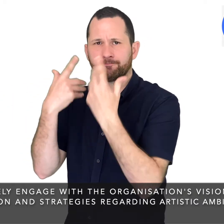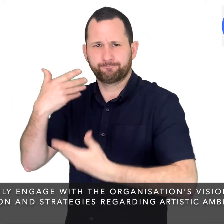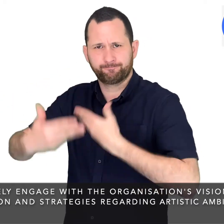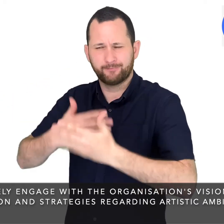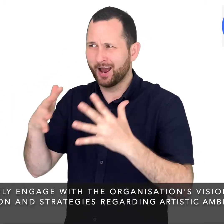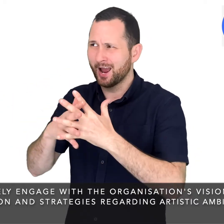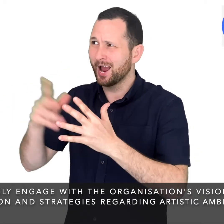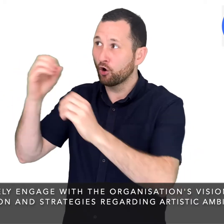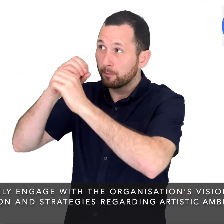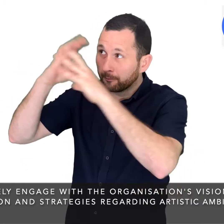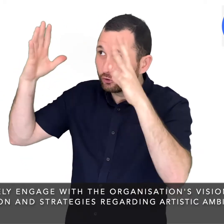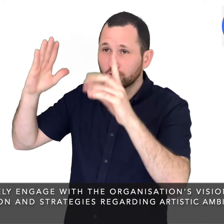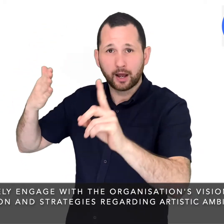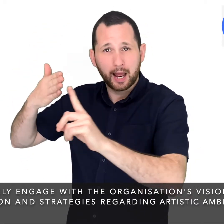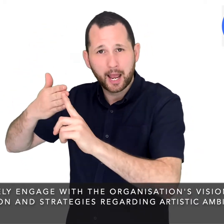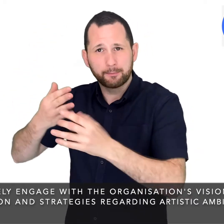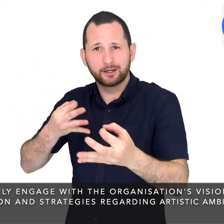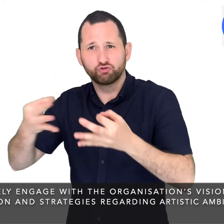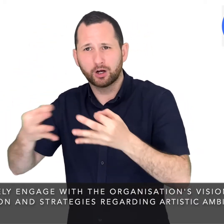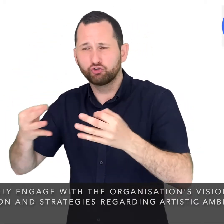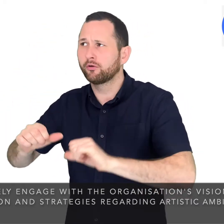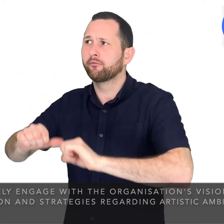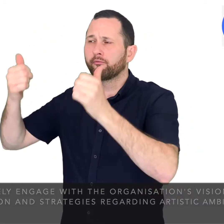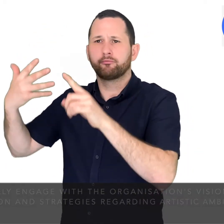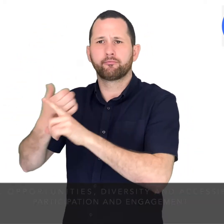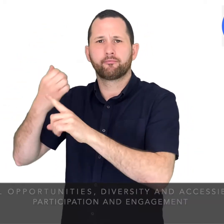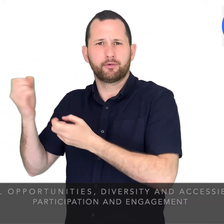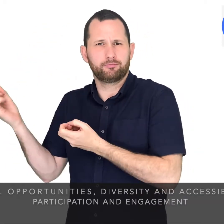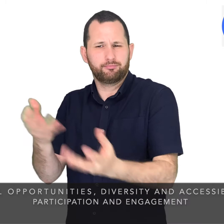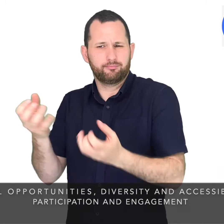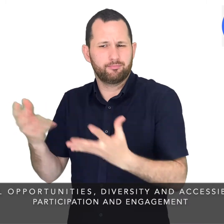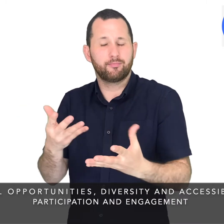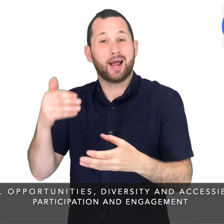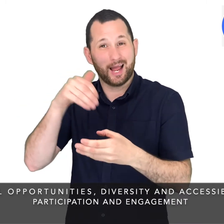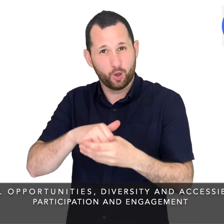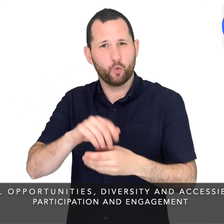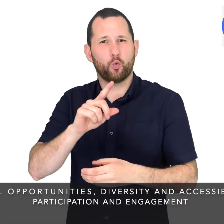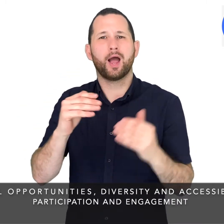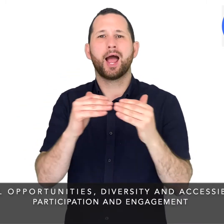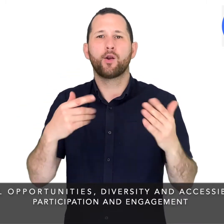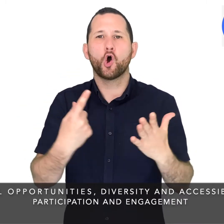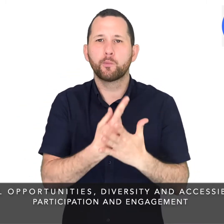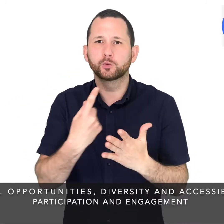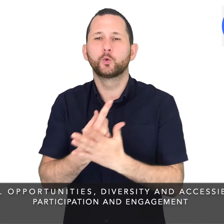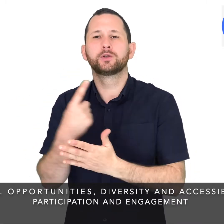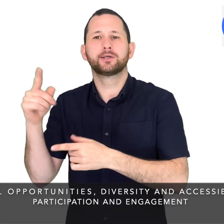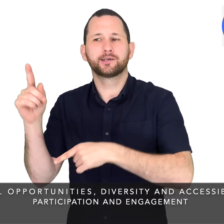mission and strategies regarding artistic ambition Equal opportunities Diversity and accessibility